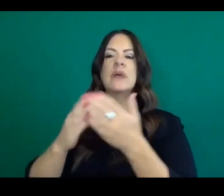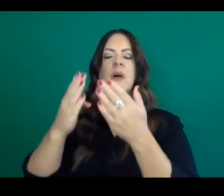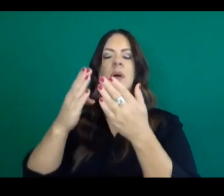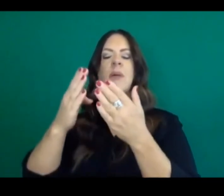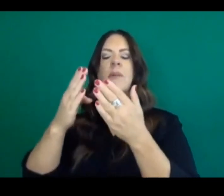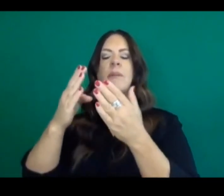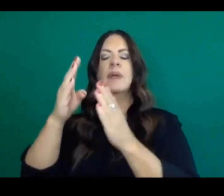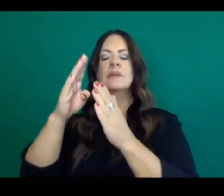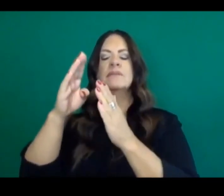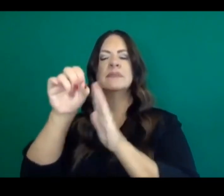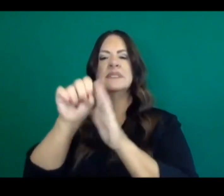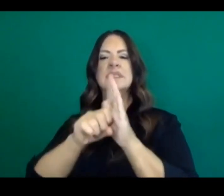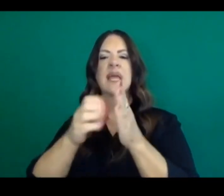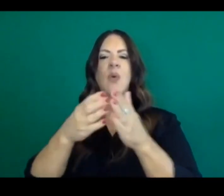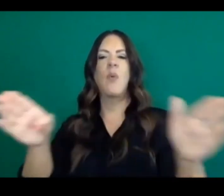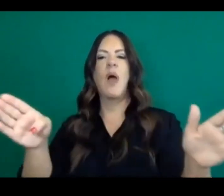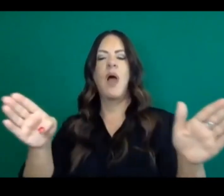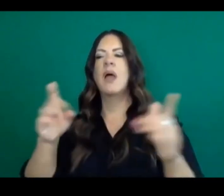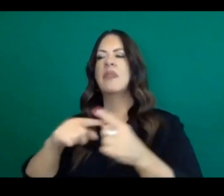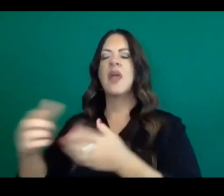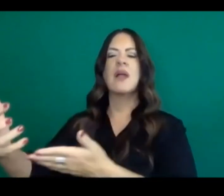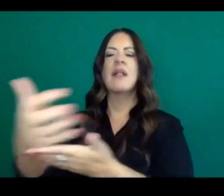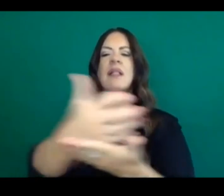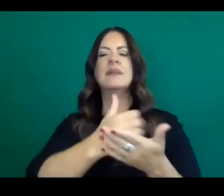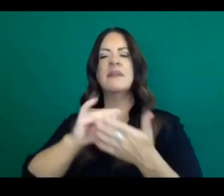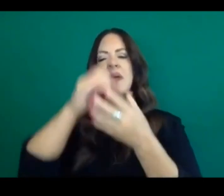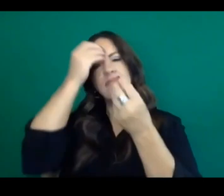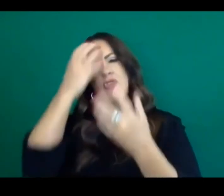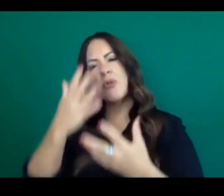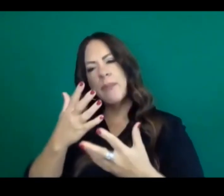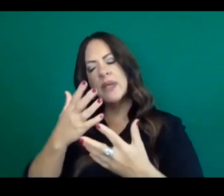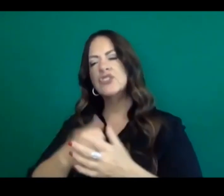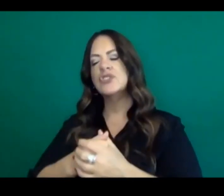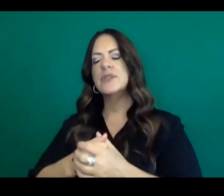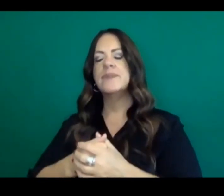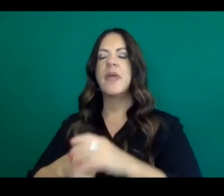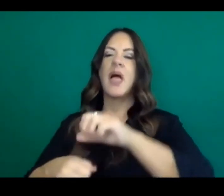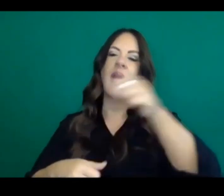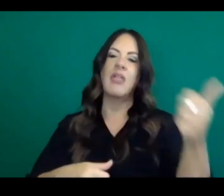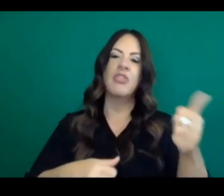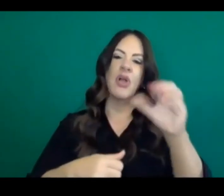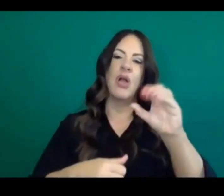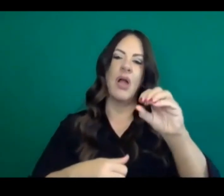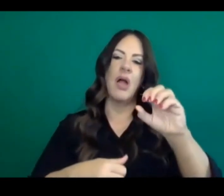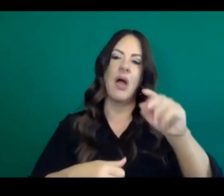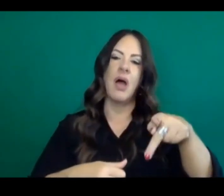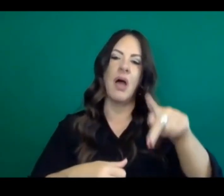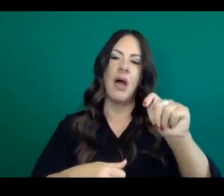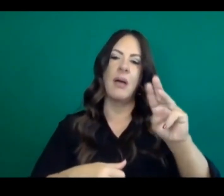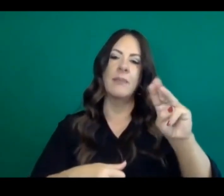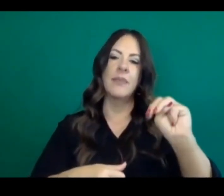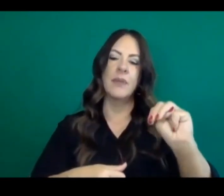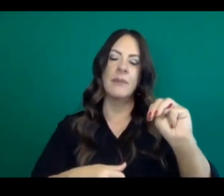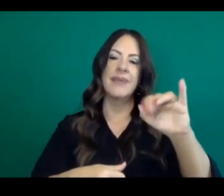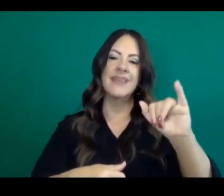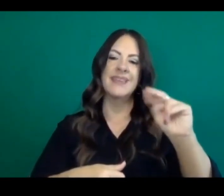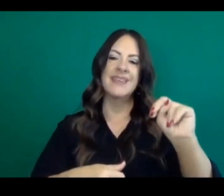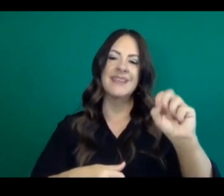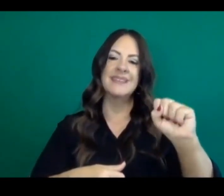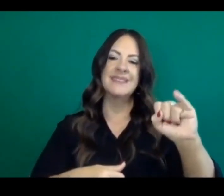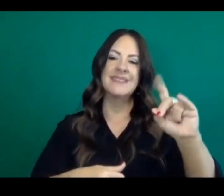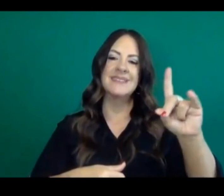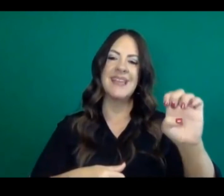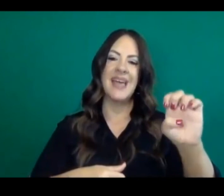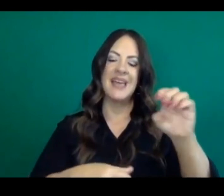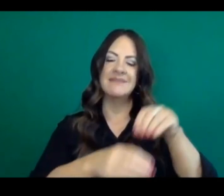uh, testing or collection sites across the state. Uh, OptumInsight is a separate, uh, separate, uh, organization company